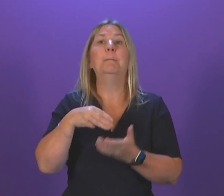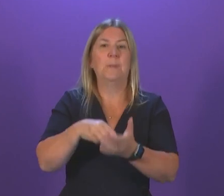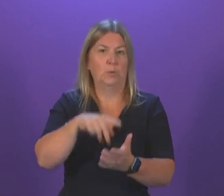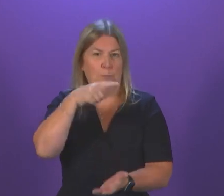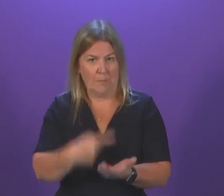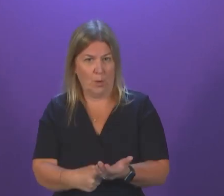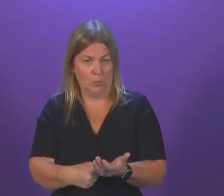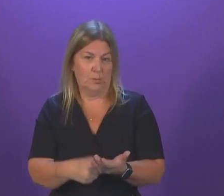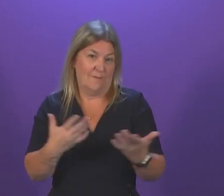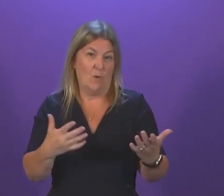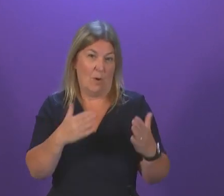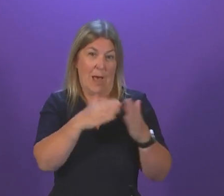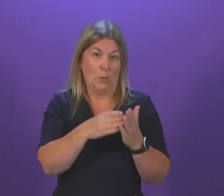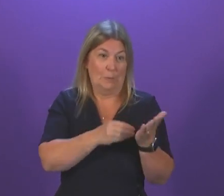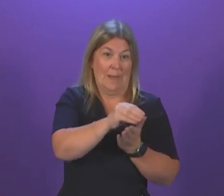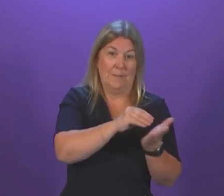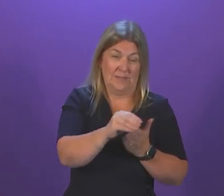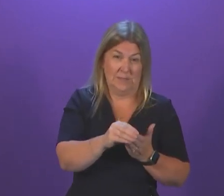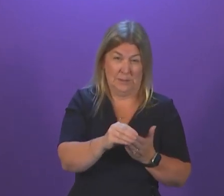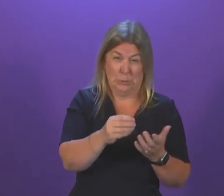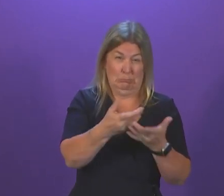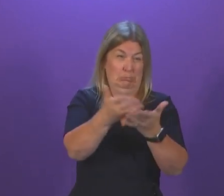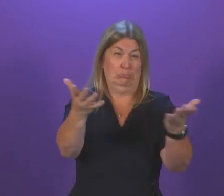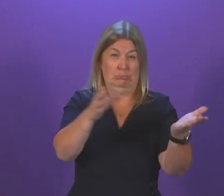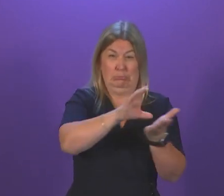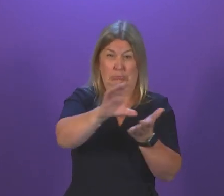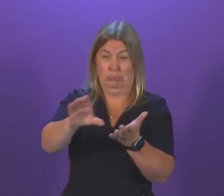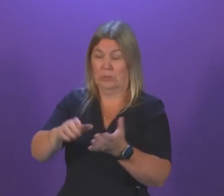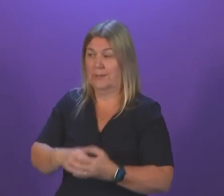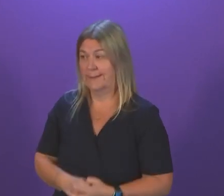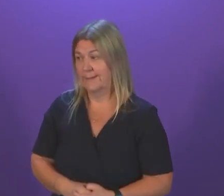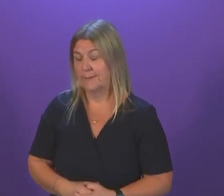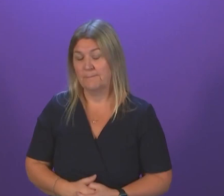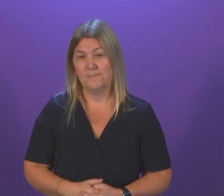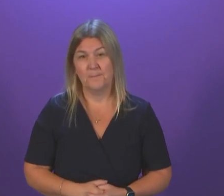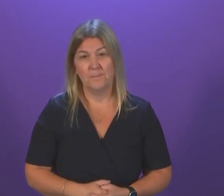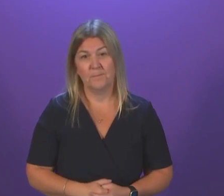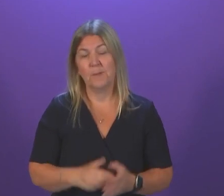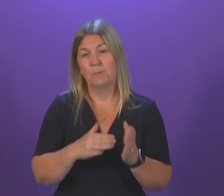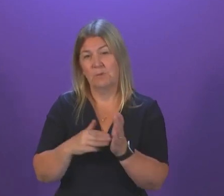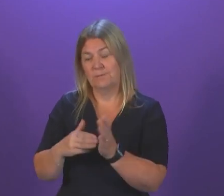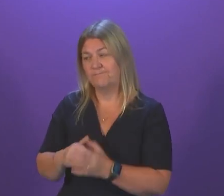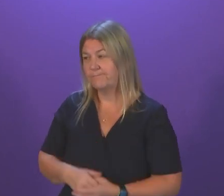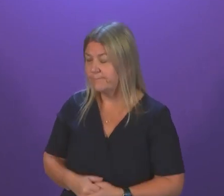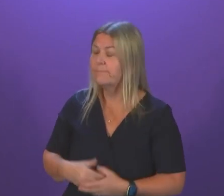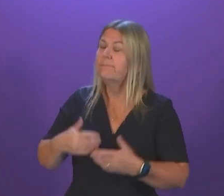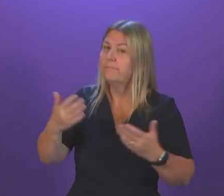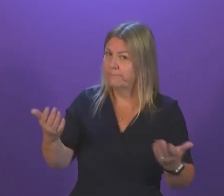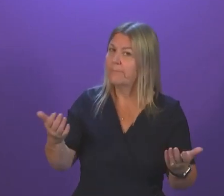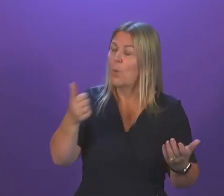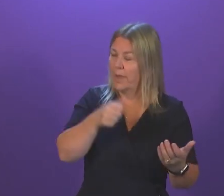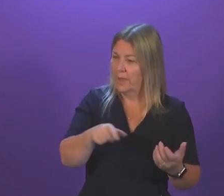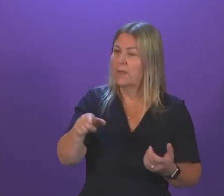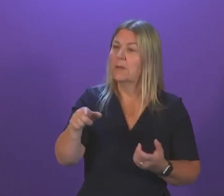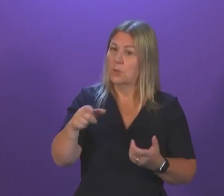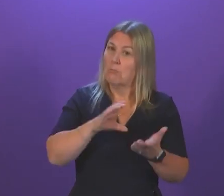Marie McNair. Thank you for that response. Scotland is facing a perfect storm with surging energy prices, furlough ending and the biggest cut